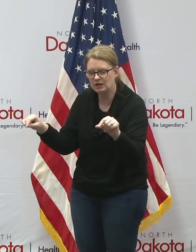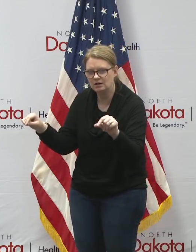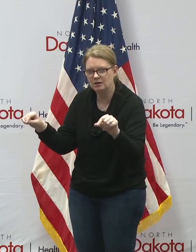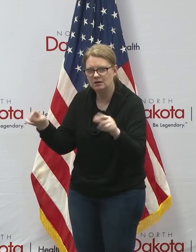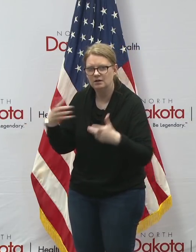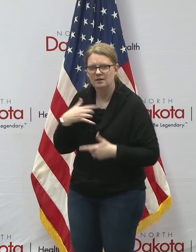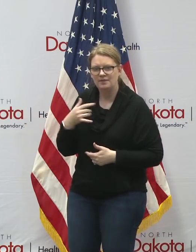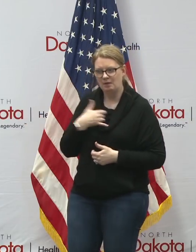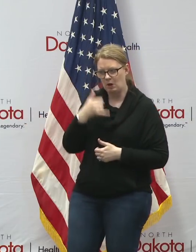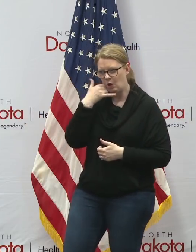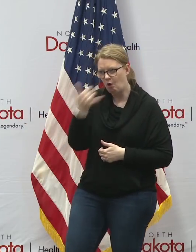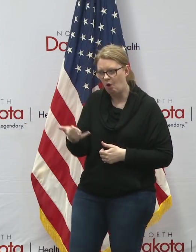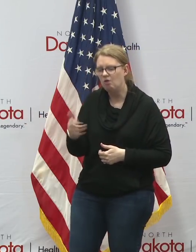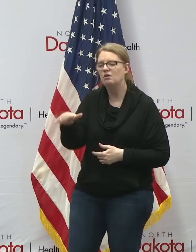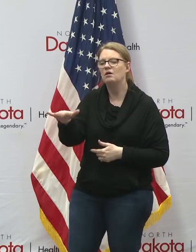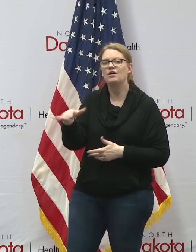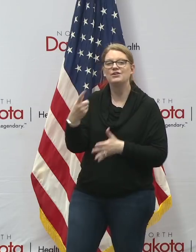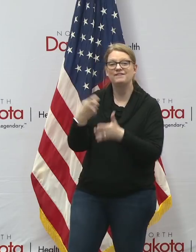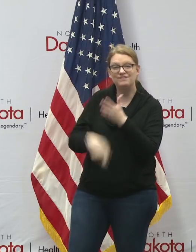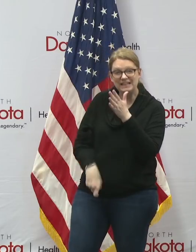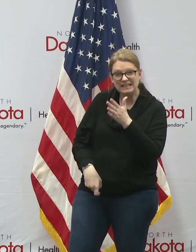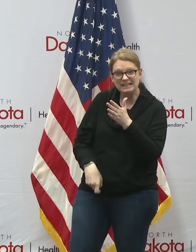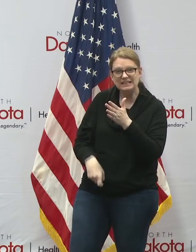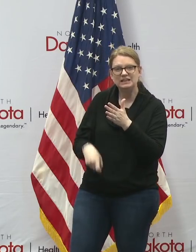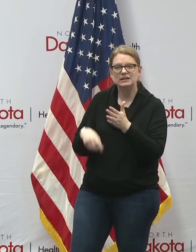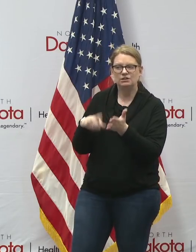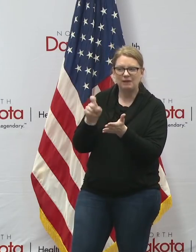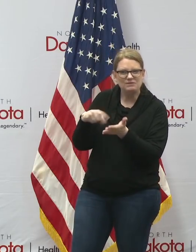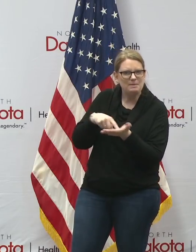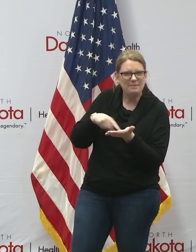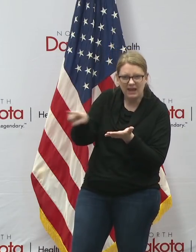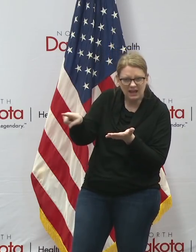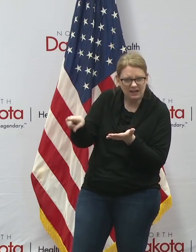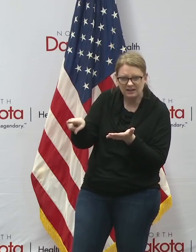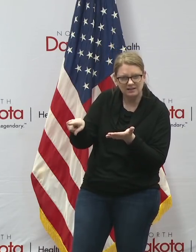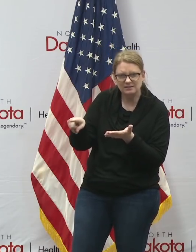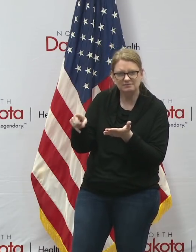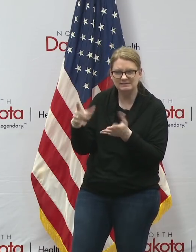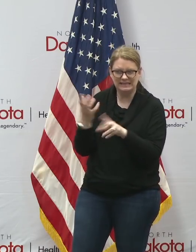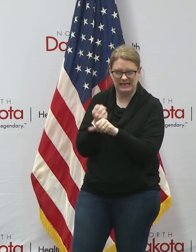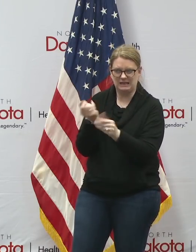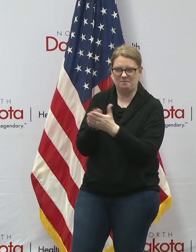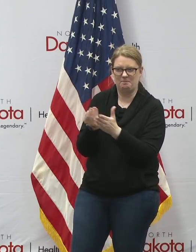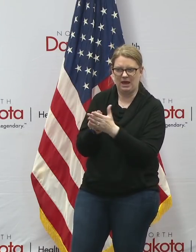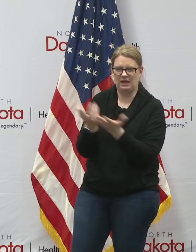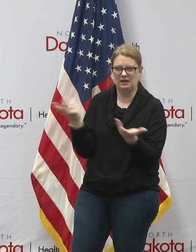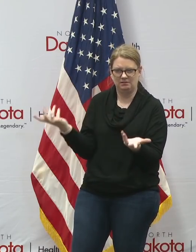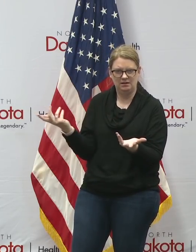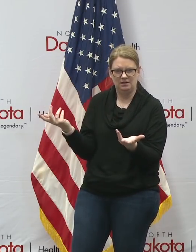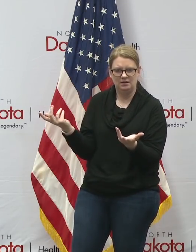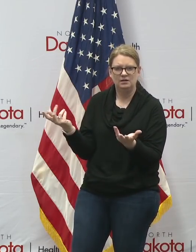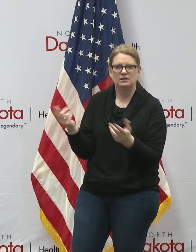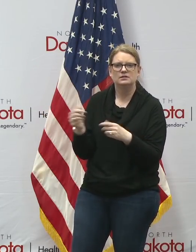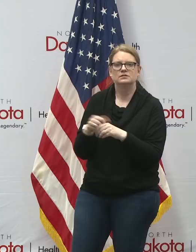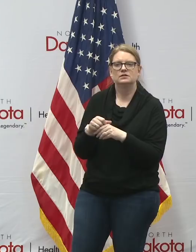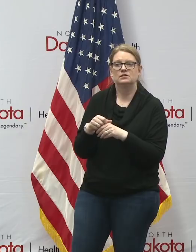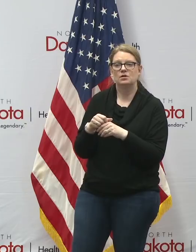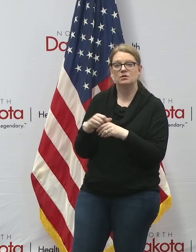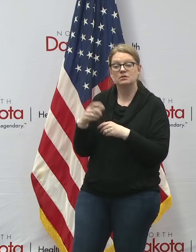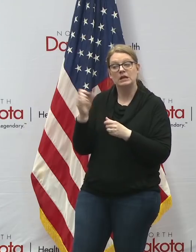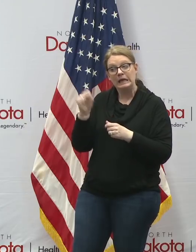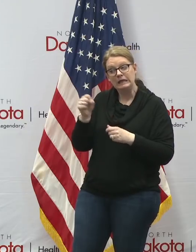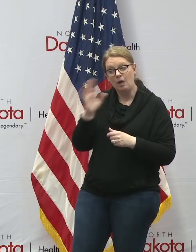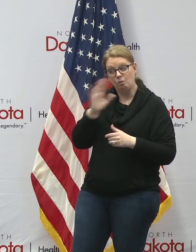call they are then told that there's a fee an expense some kind of a sum of money that has to be paid in order to